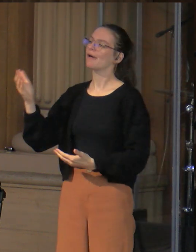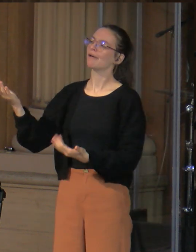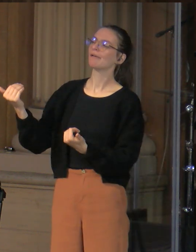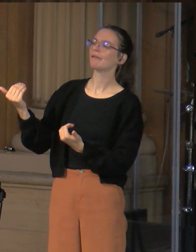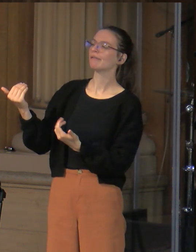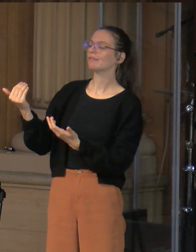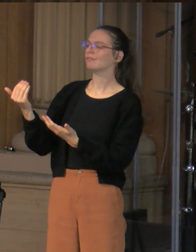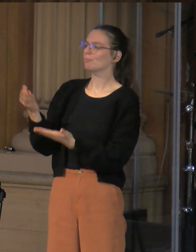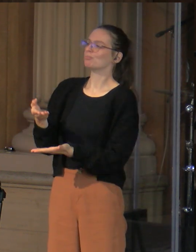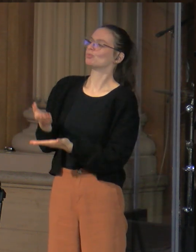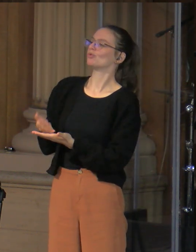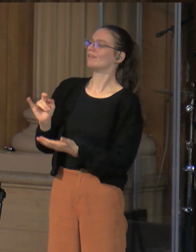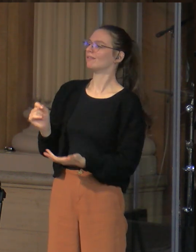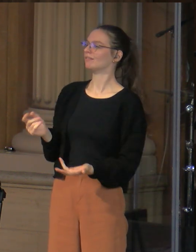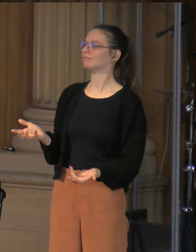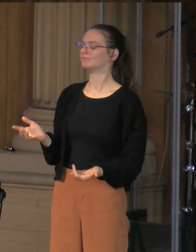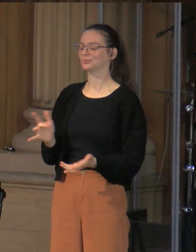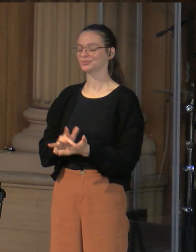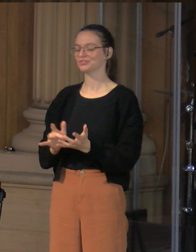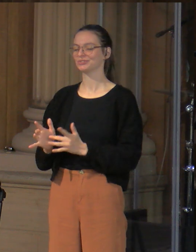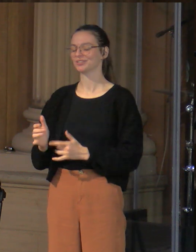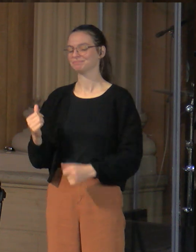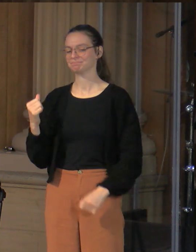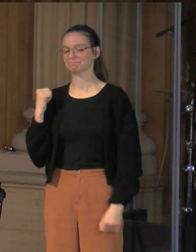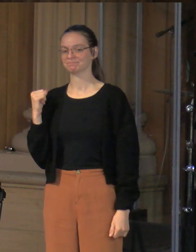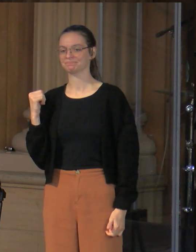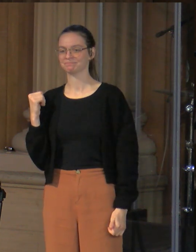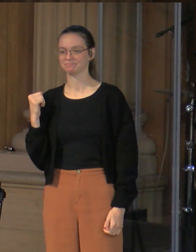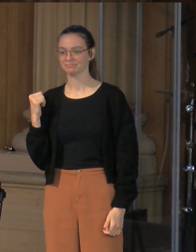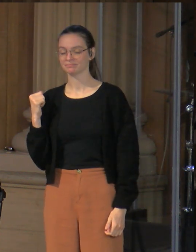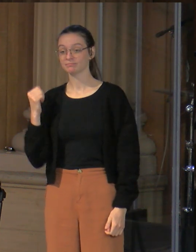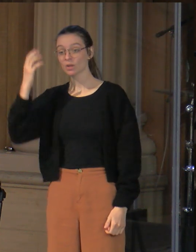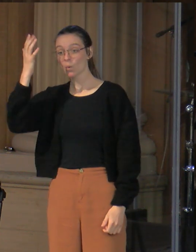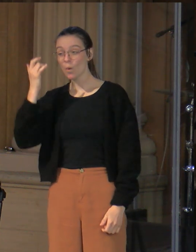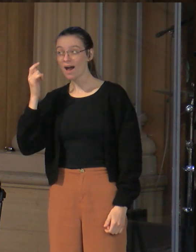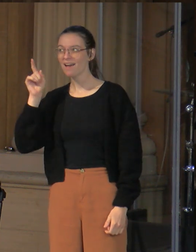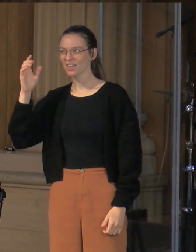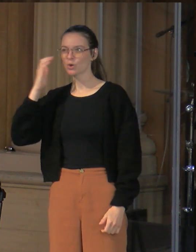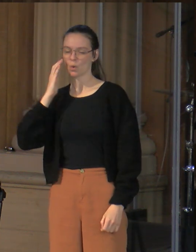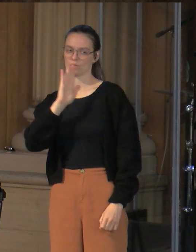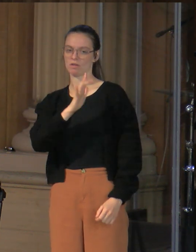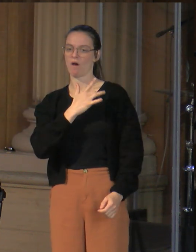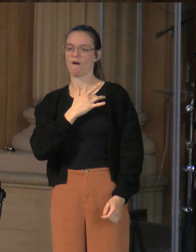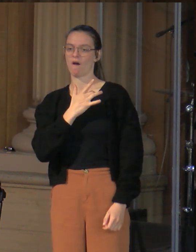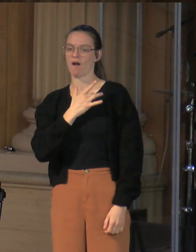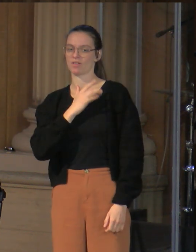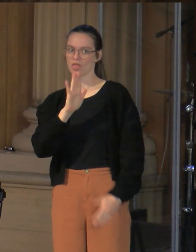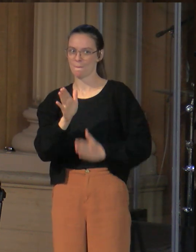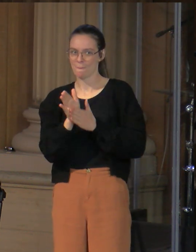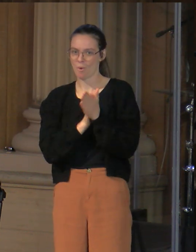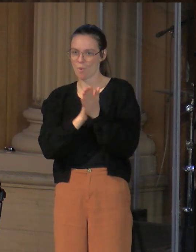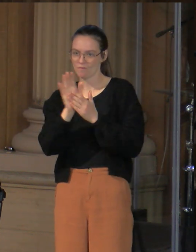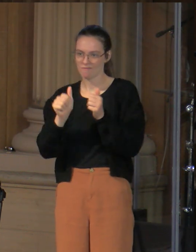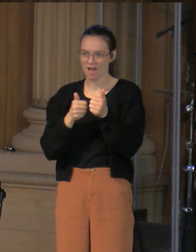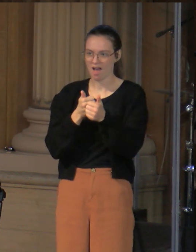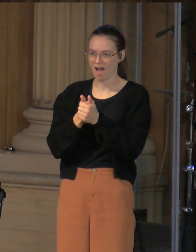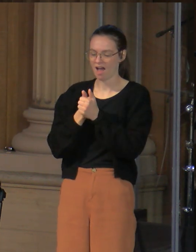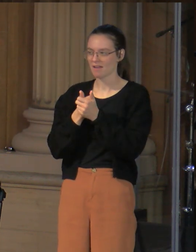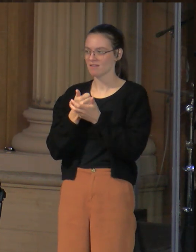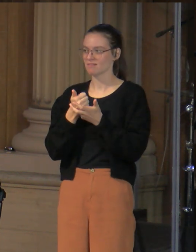And so Jesus refuses. Because Jesus knows their hearts. Like they've already explained away everything. They've